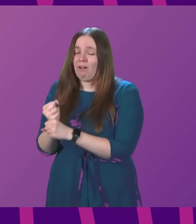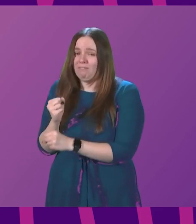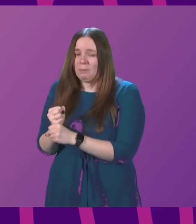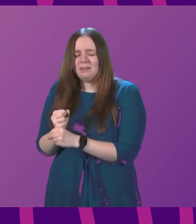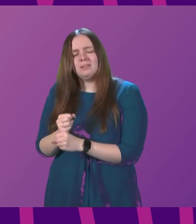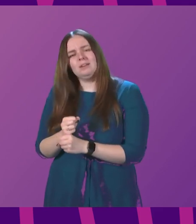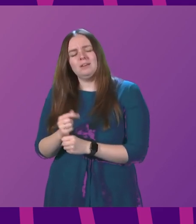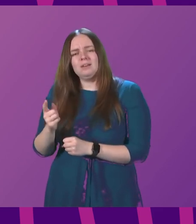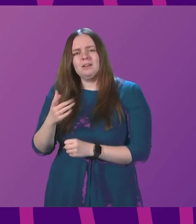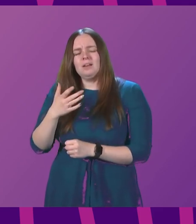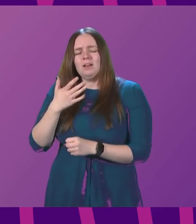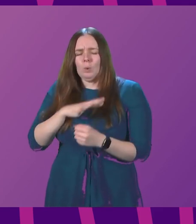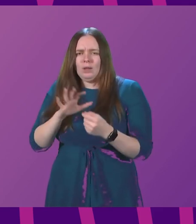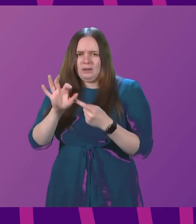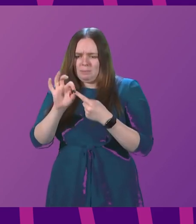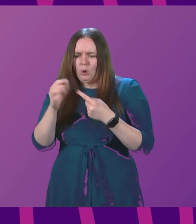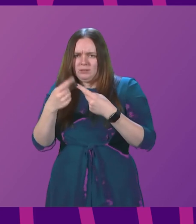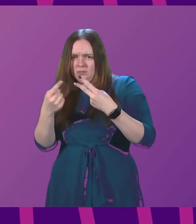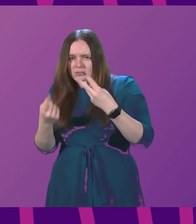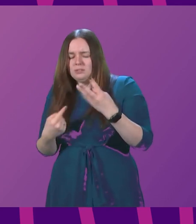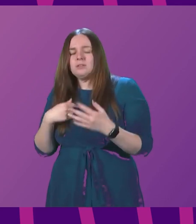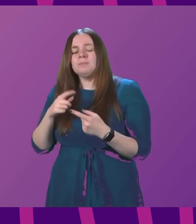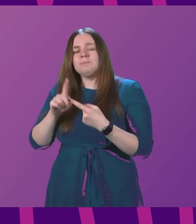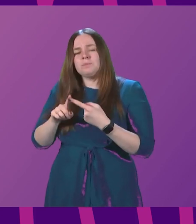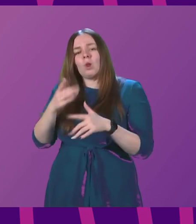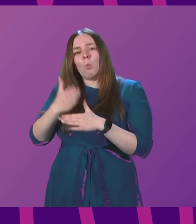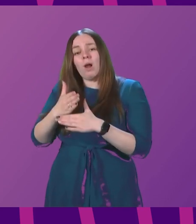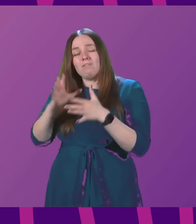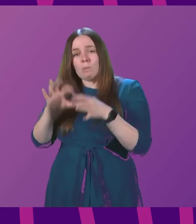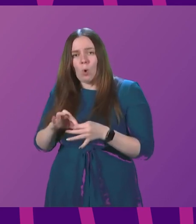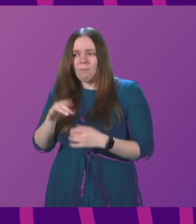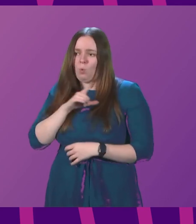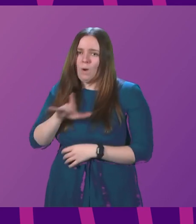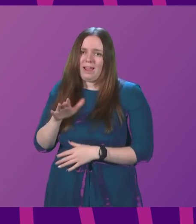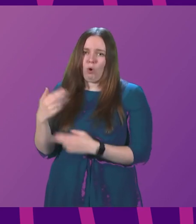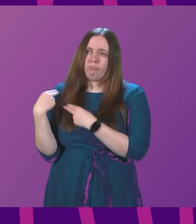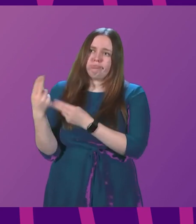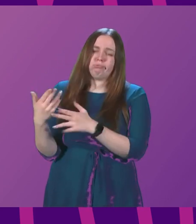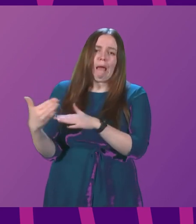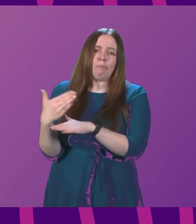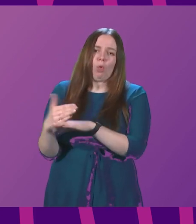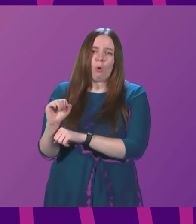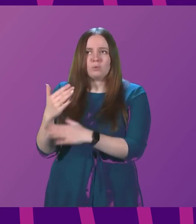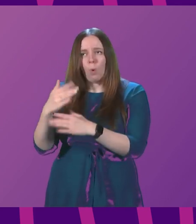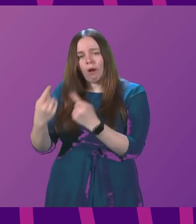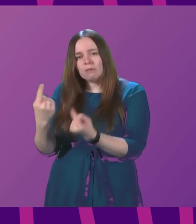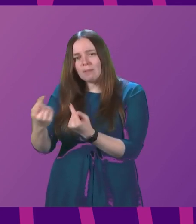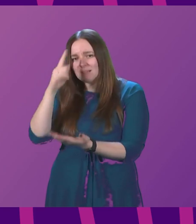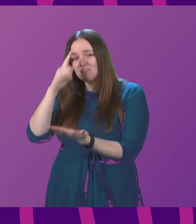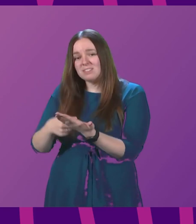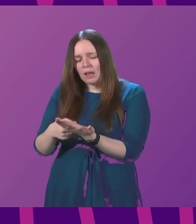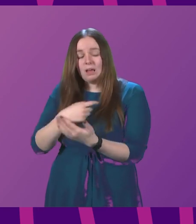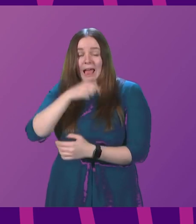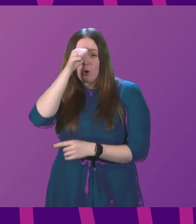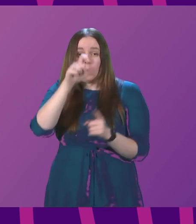take the points in turn on working from home and why we don't just leave it to the good sense of employers and workers. I know